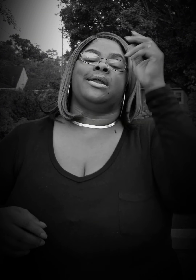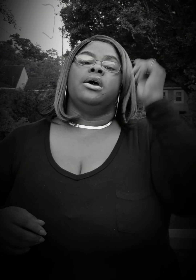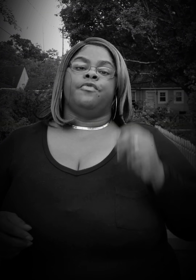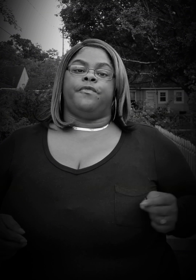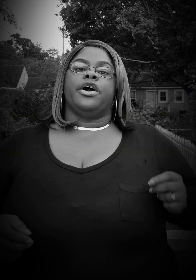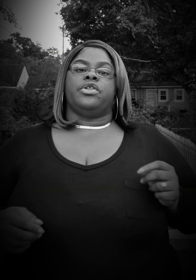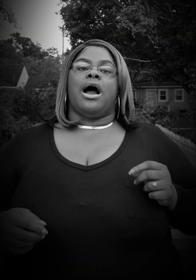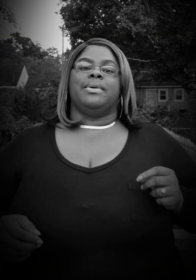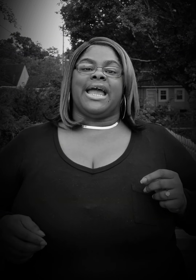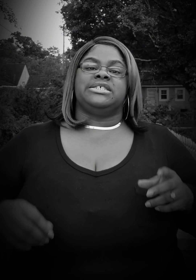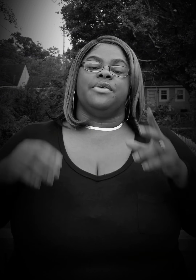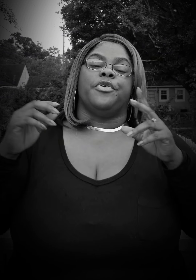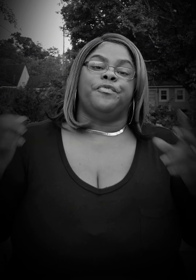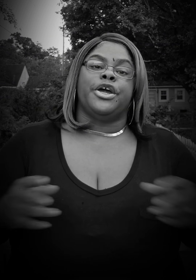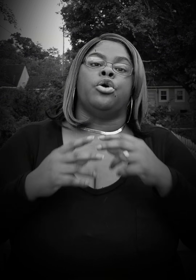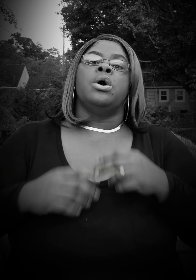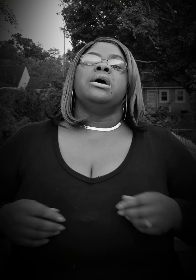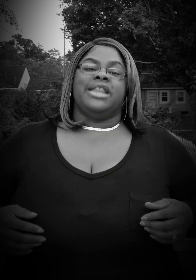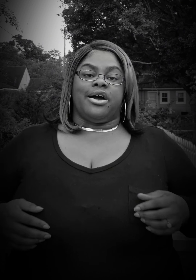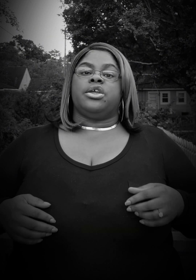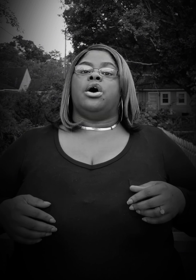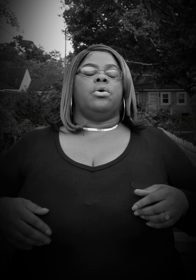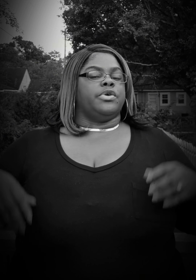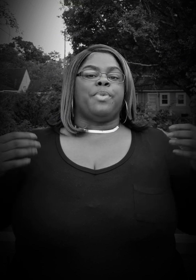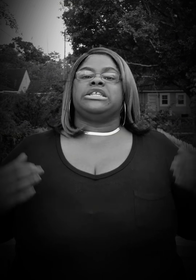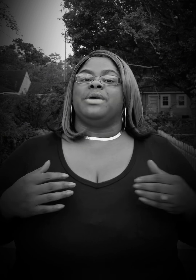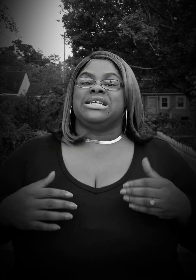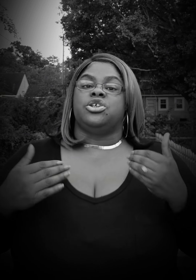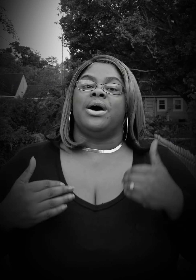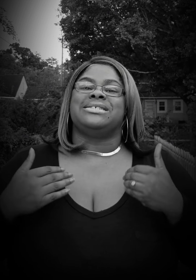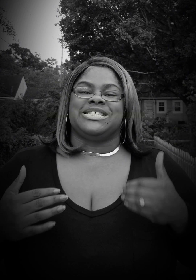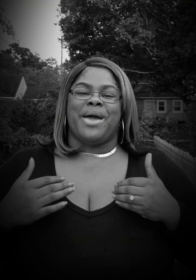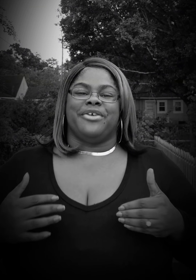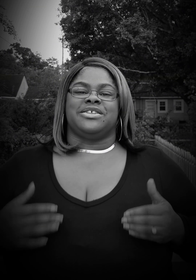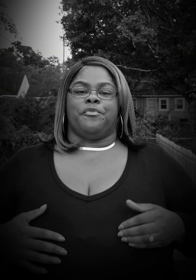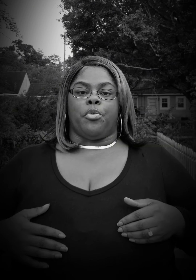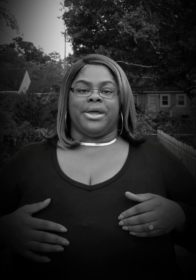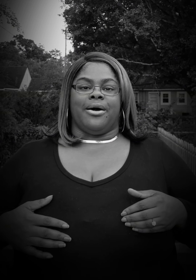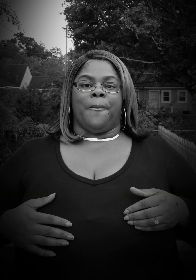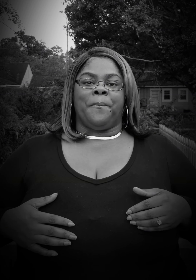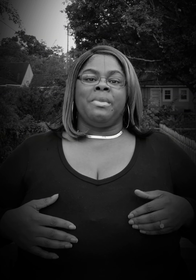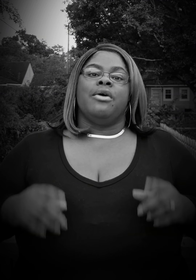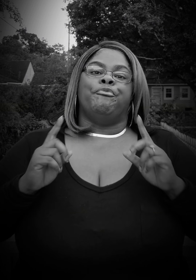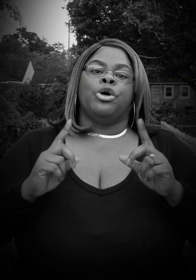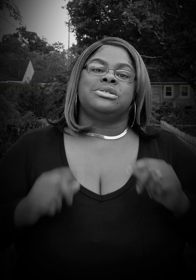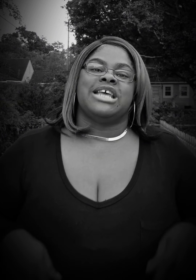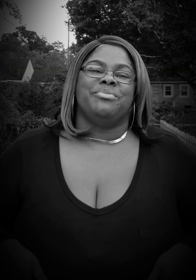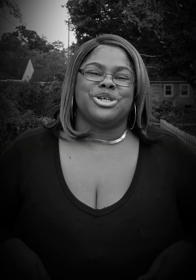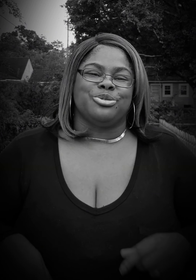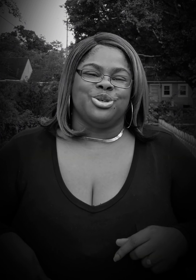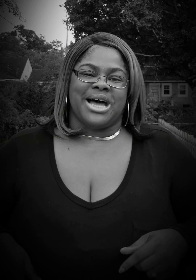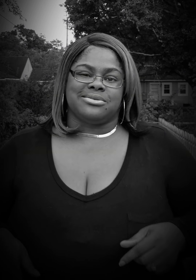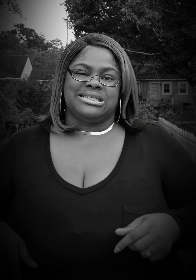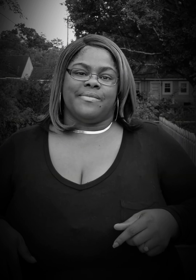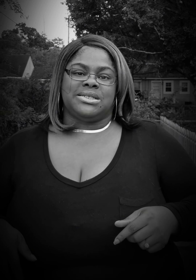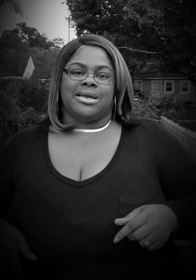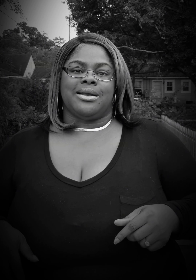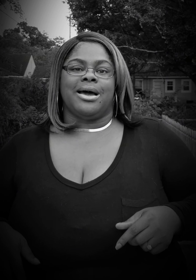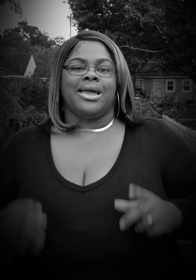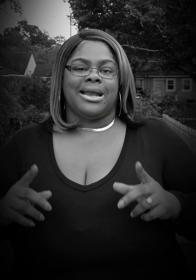fulfill their obligation and fulfill their, you know, responsibility to us as mayors of Mobile. Vote Sam Jones, 2017. Again,